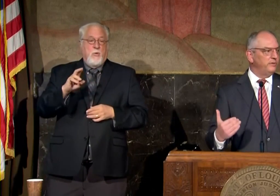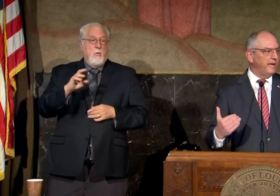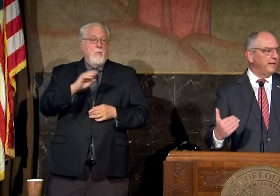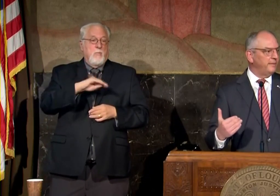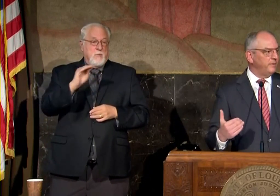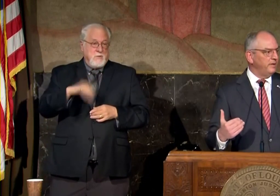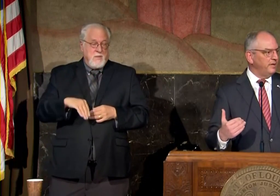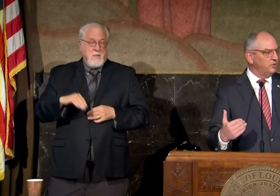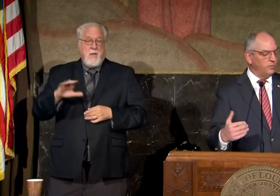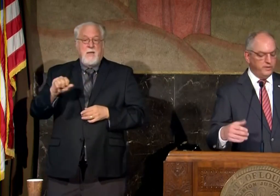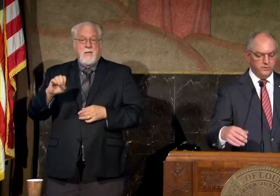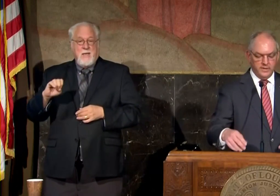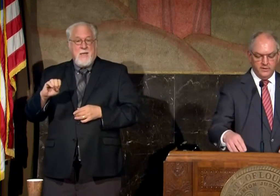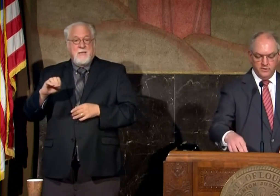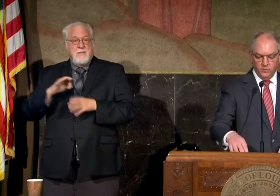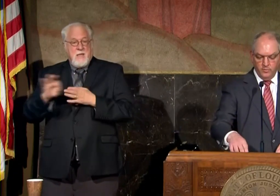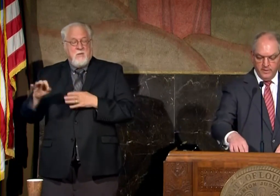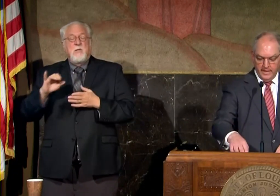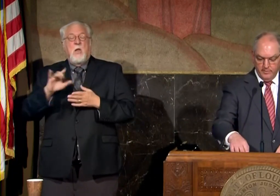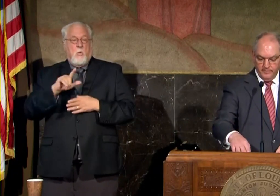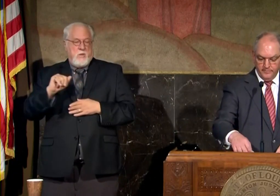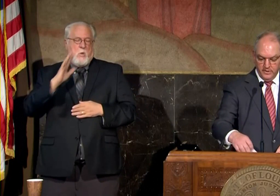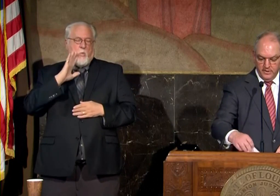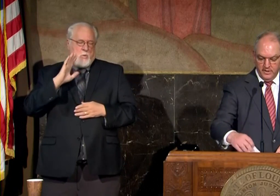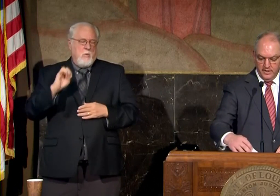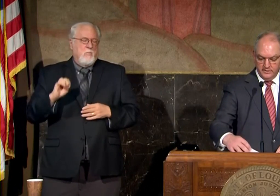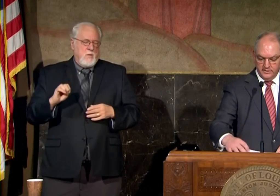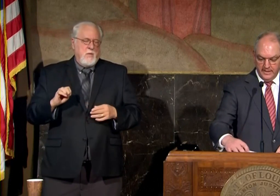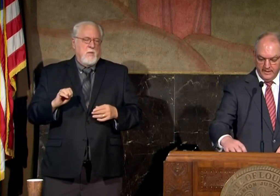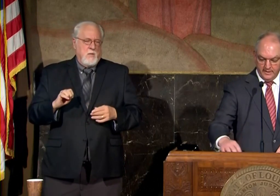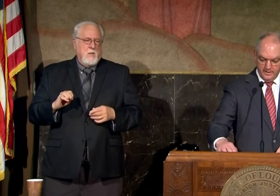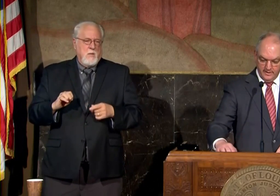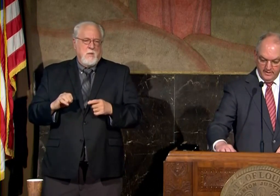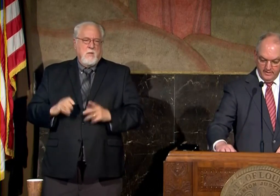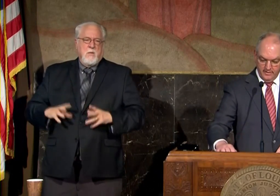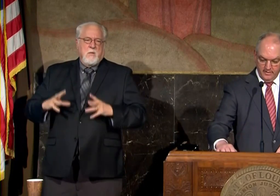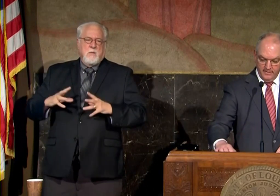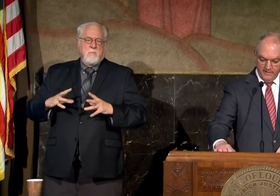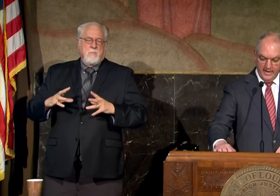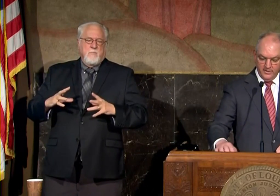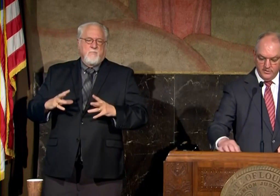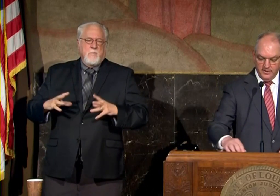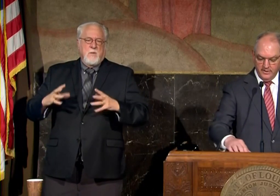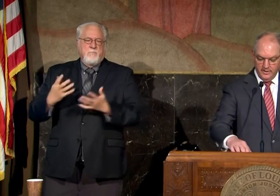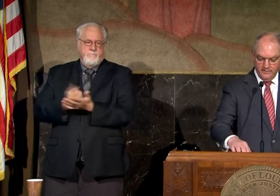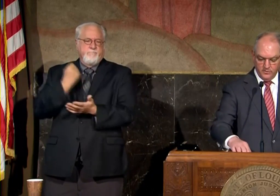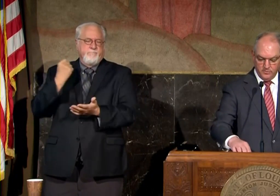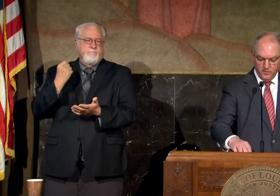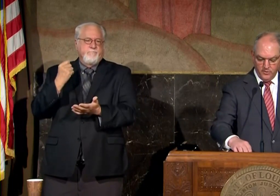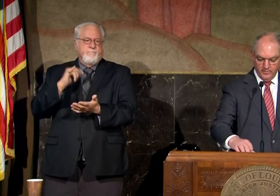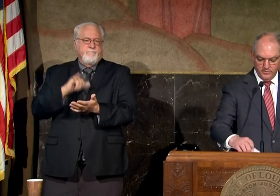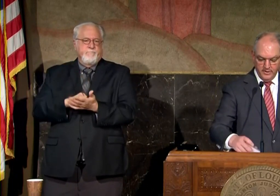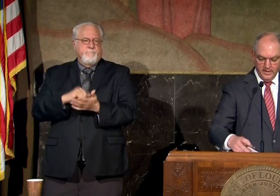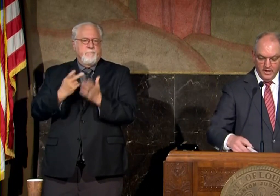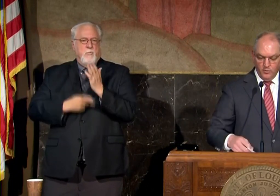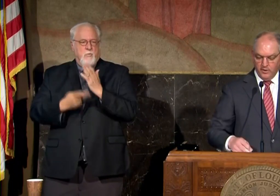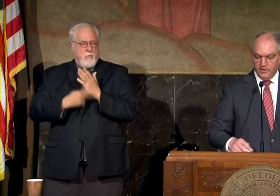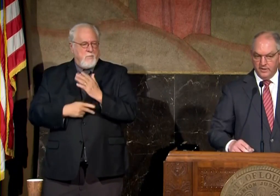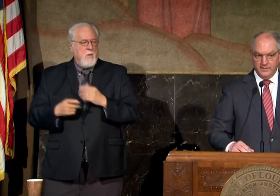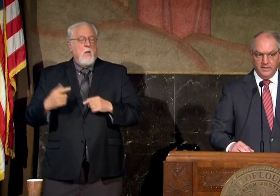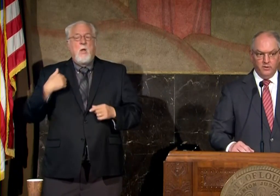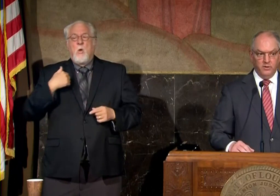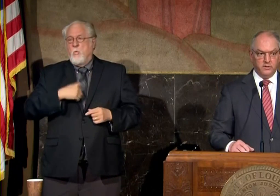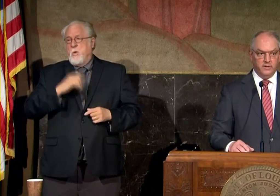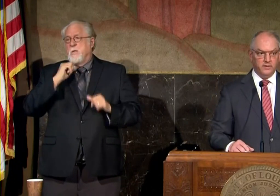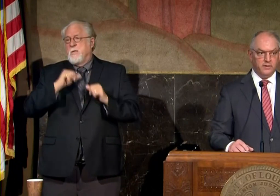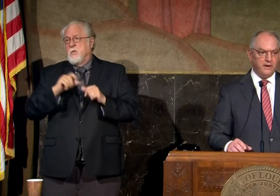louisiana is one of those states that will be able uh to take uh advantage of those programs we are going